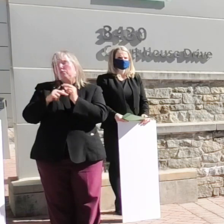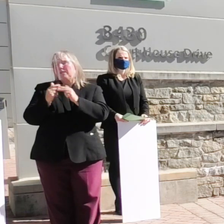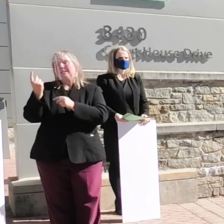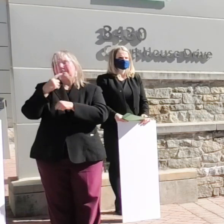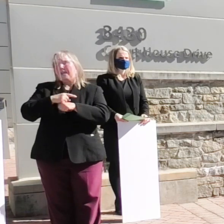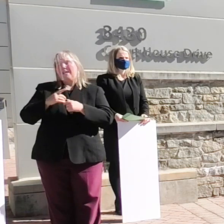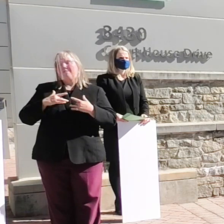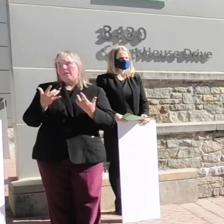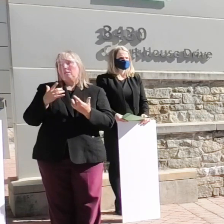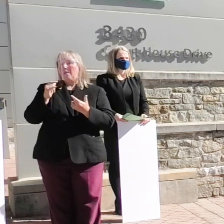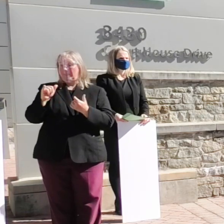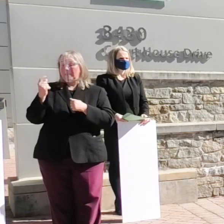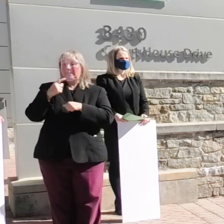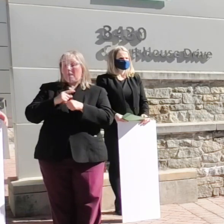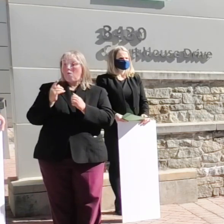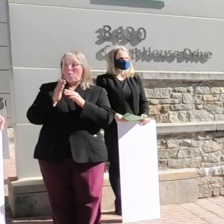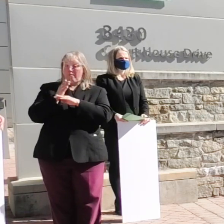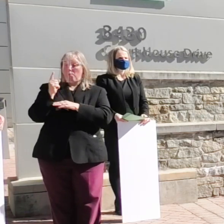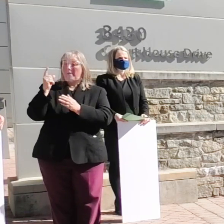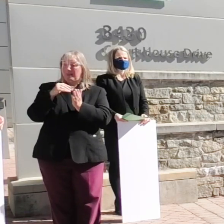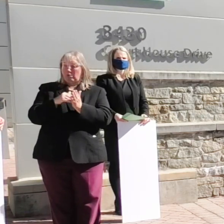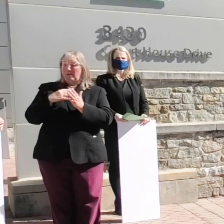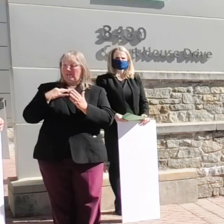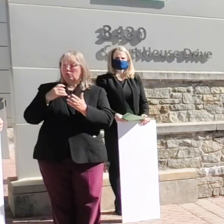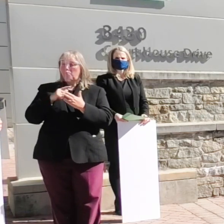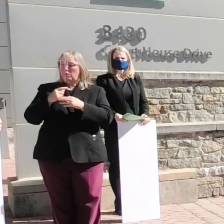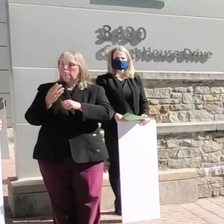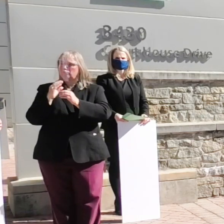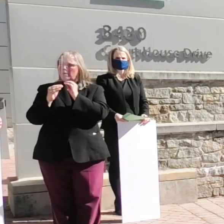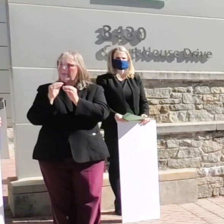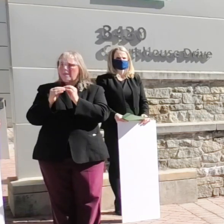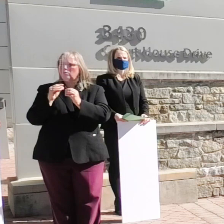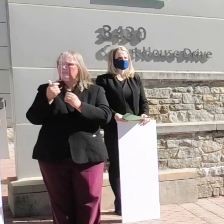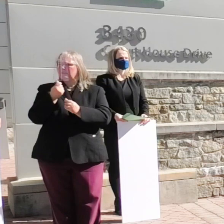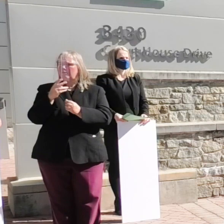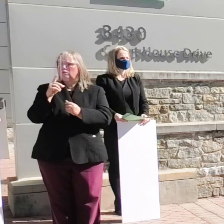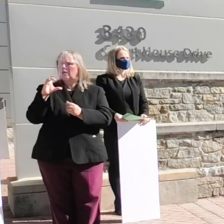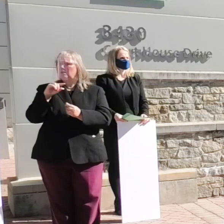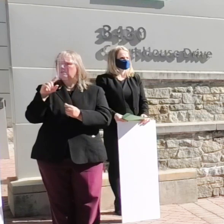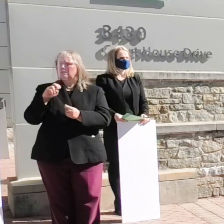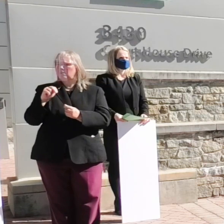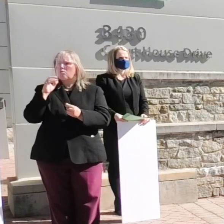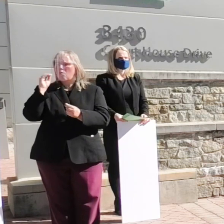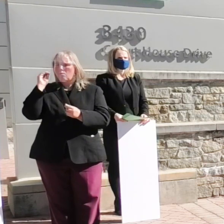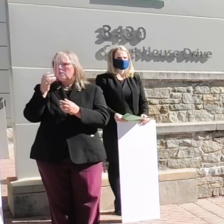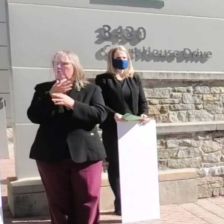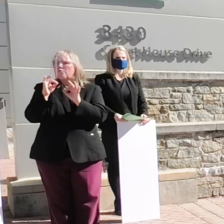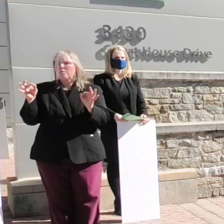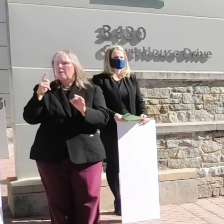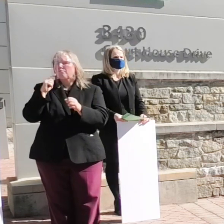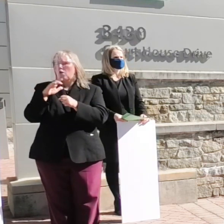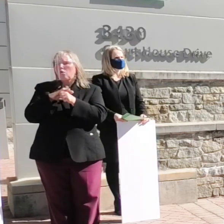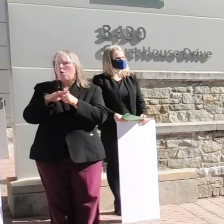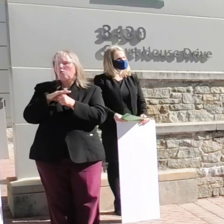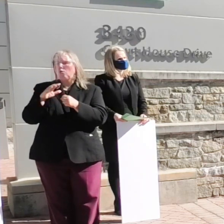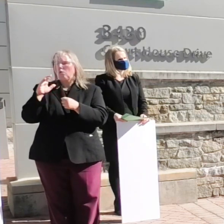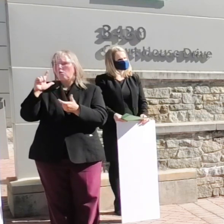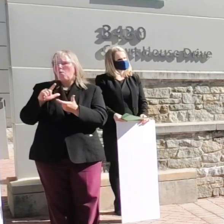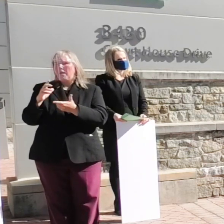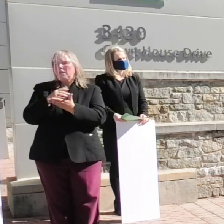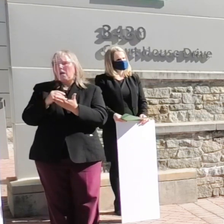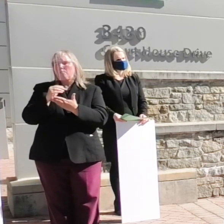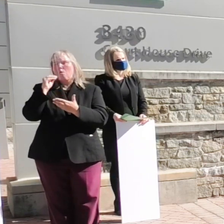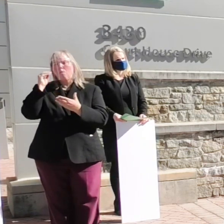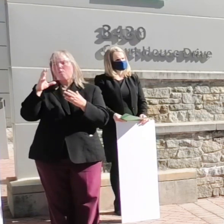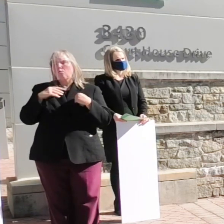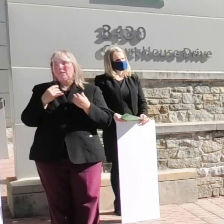a thousand volunteers were going to repair dozens of homes free of charge for a low-income homeowners now we have shifted our